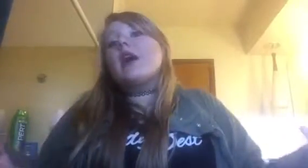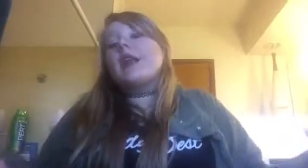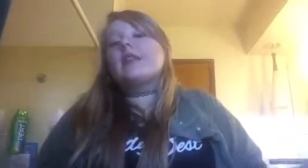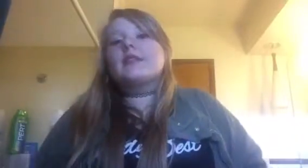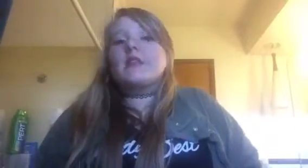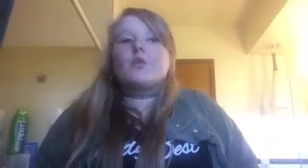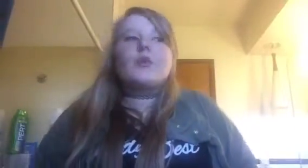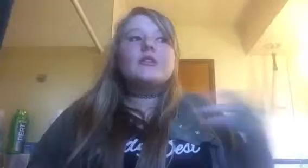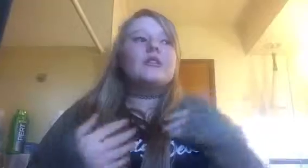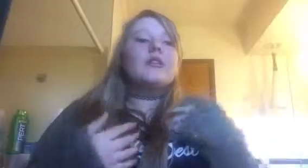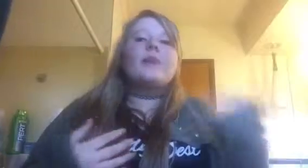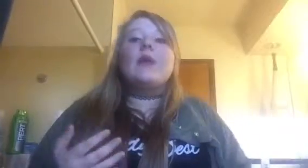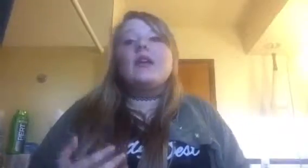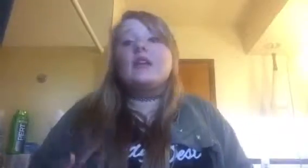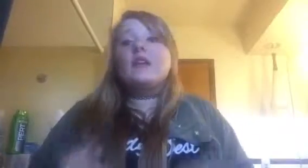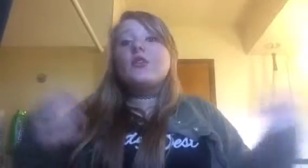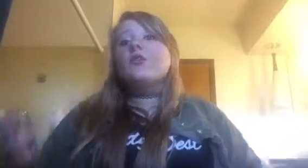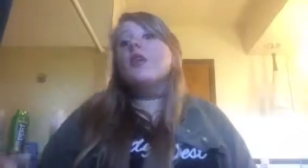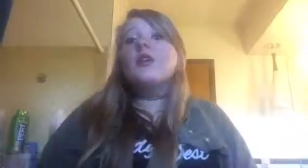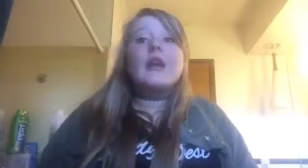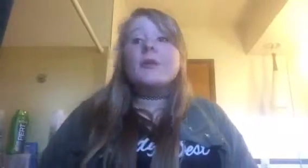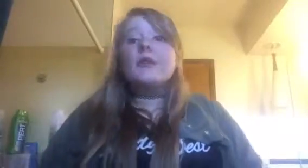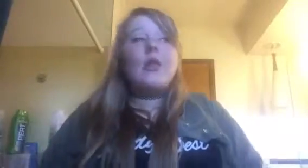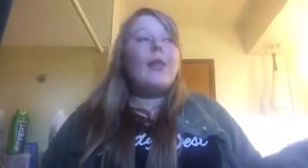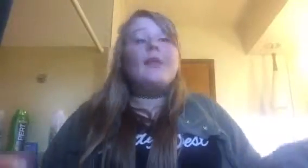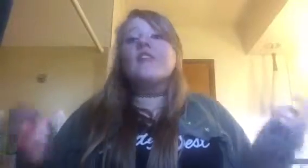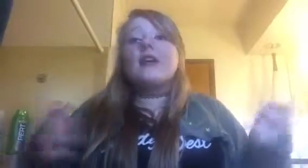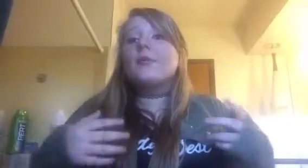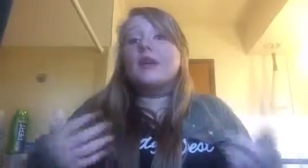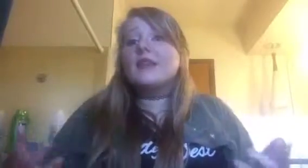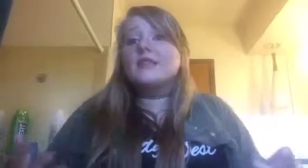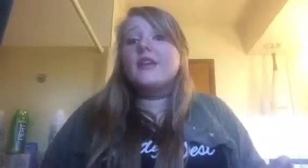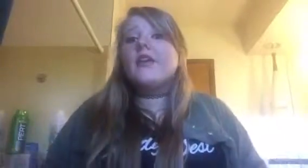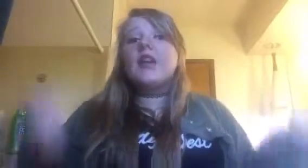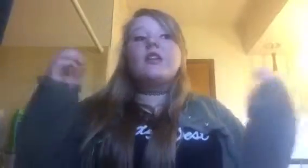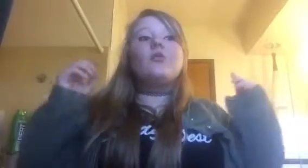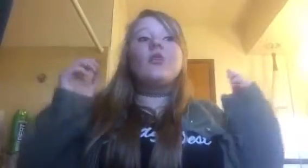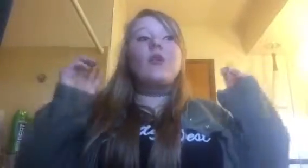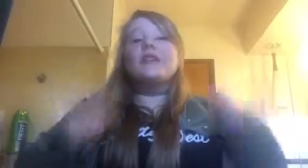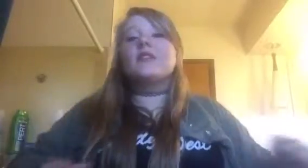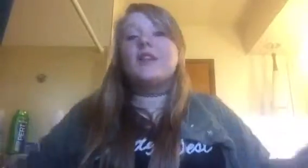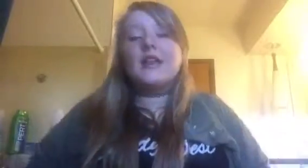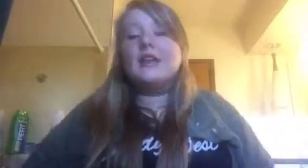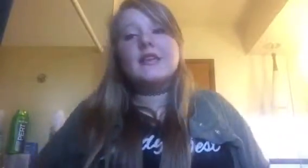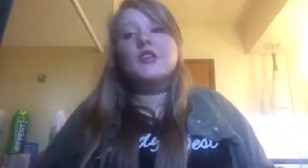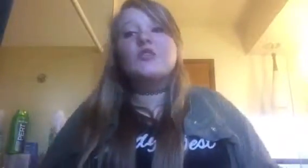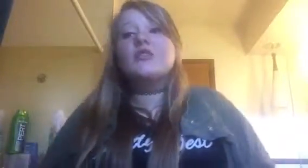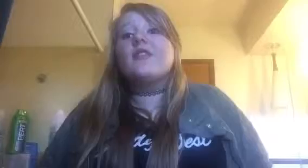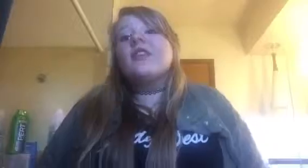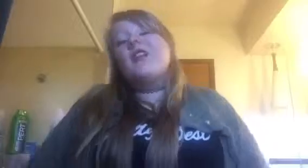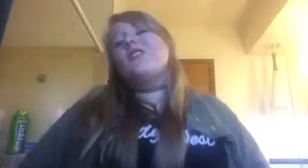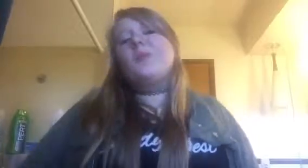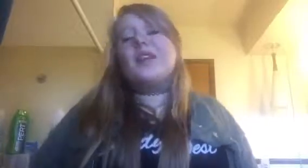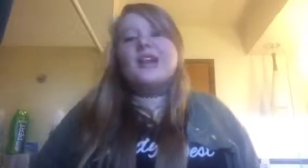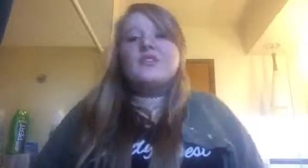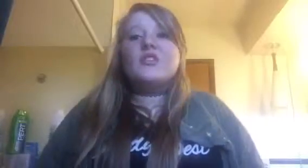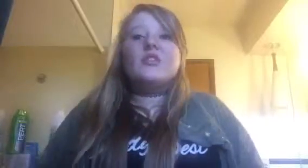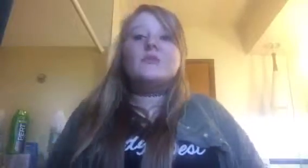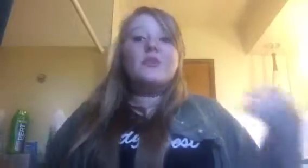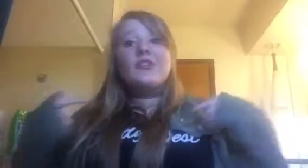I like the schedule. Personally, in my opinion, if you're not a procrastinator, and you don't wait until the very last second to do stuff, you might not have to do this. But if